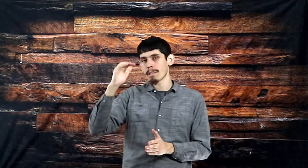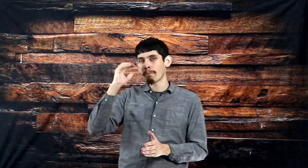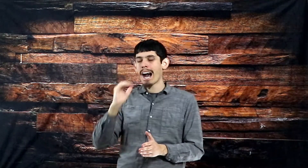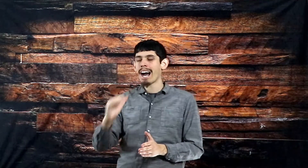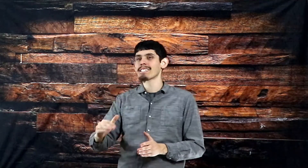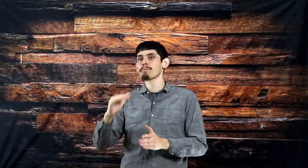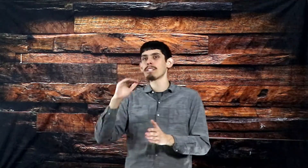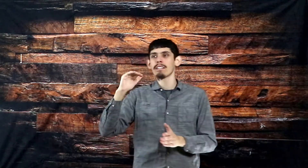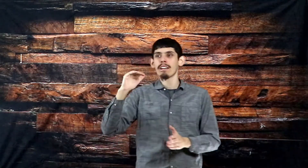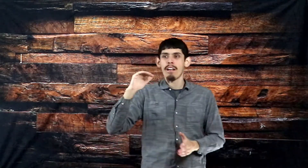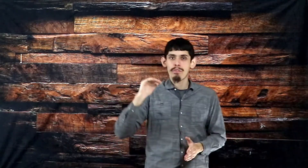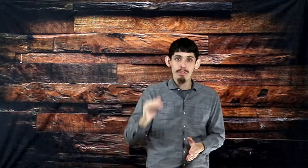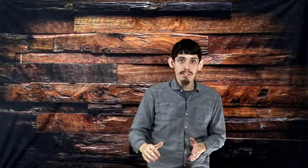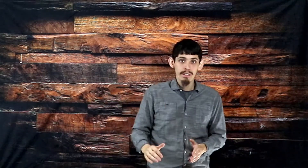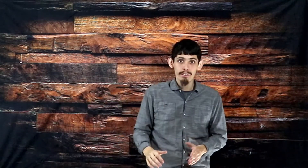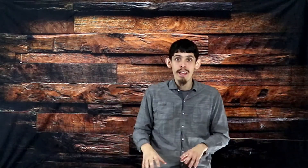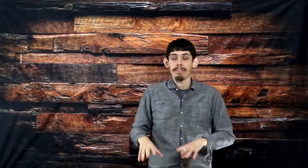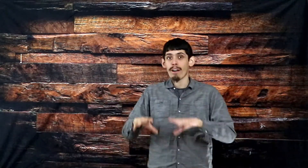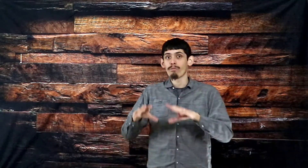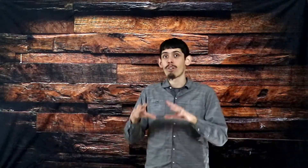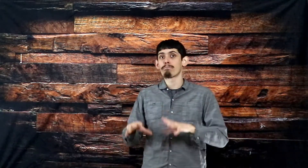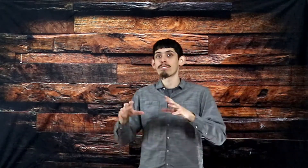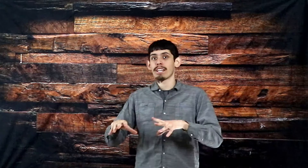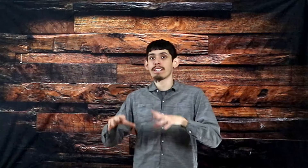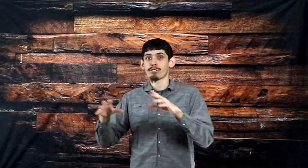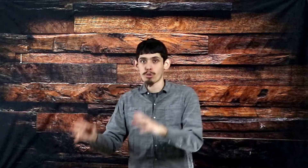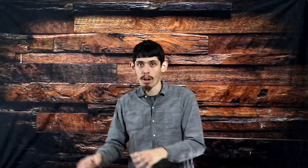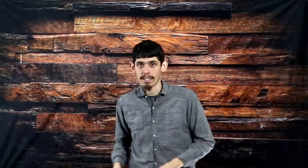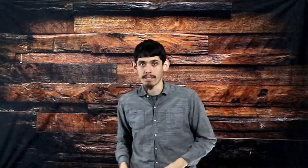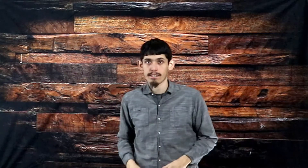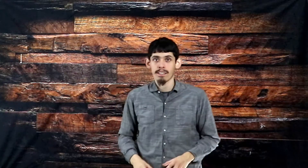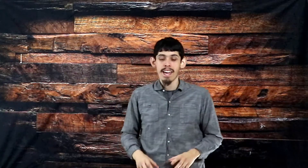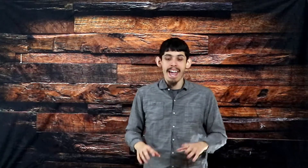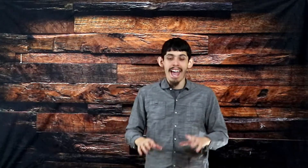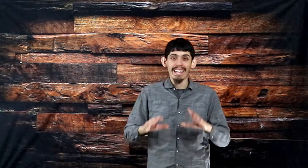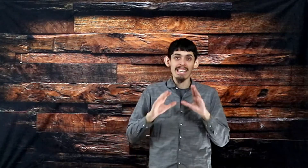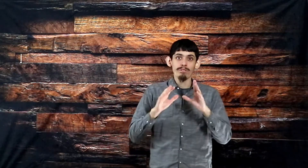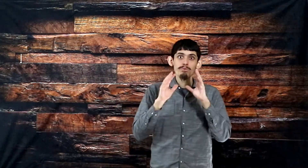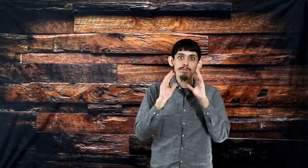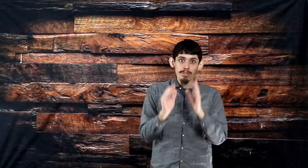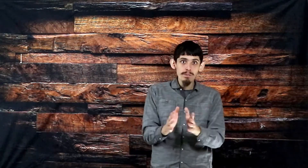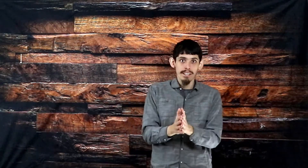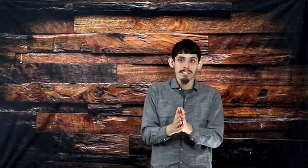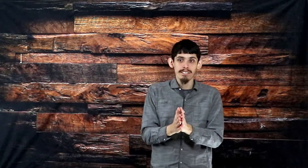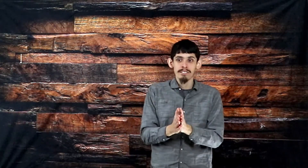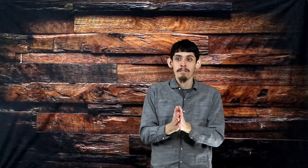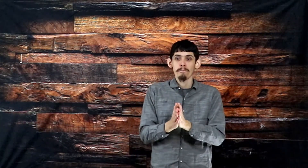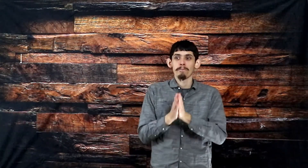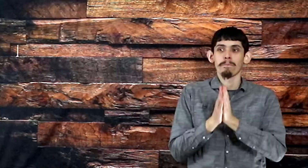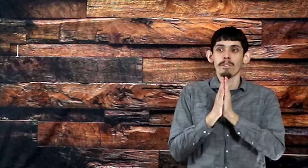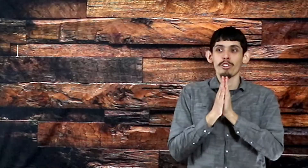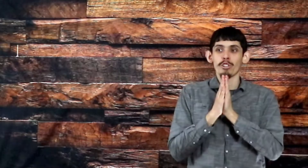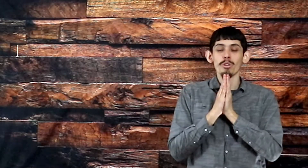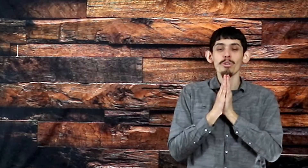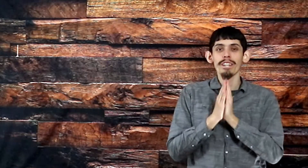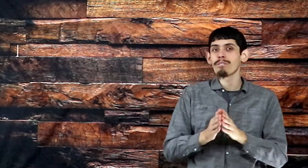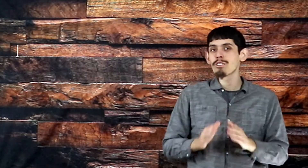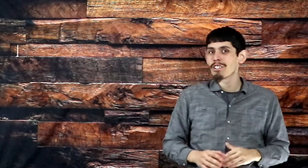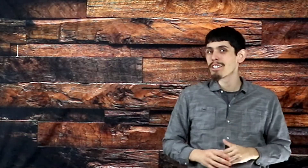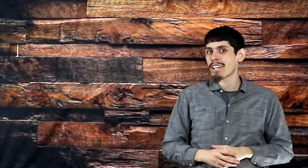possibly think of that represents Christ. And if you do this, you'll never look at